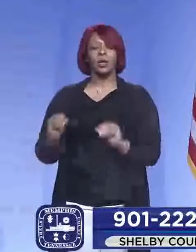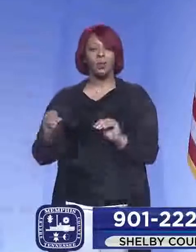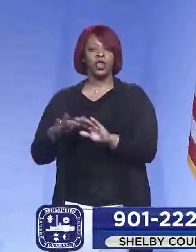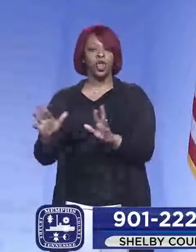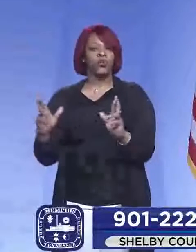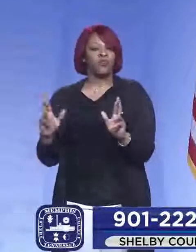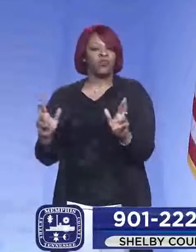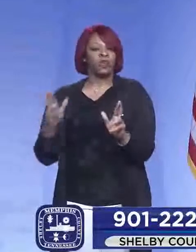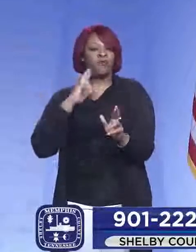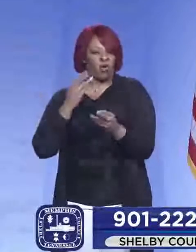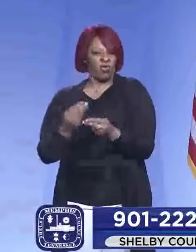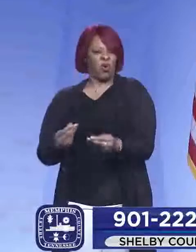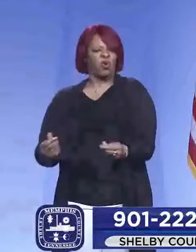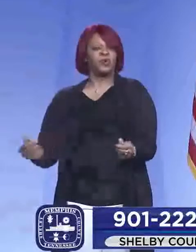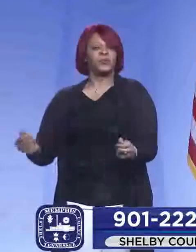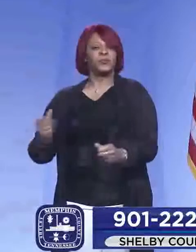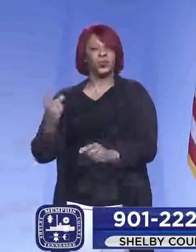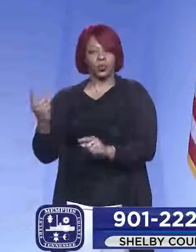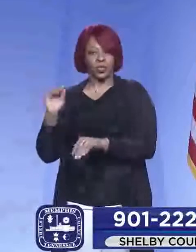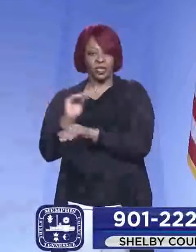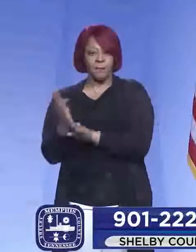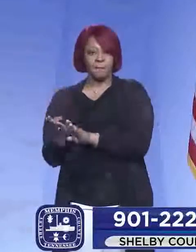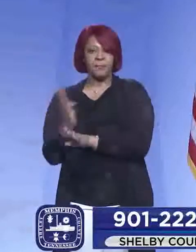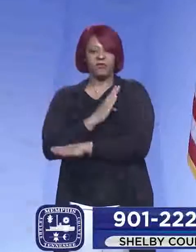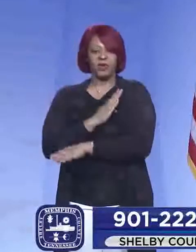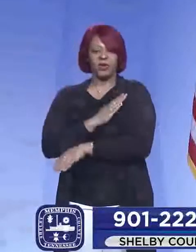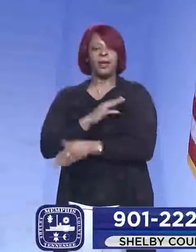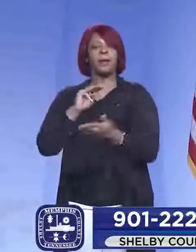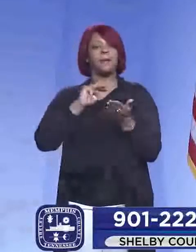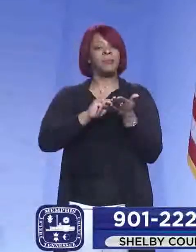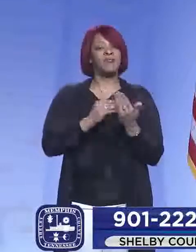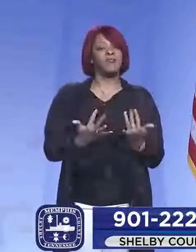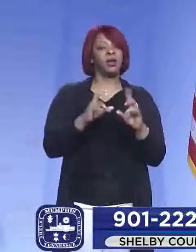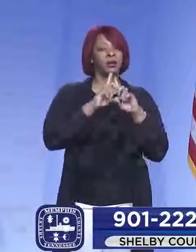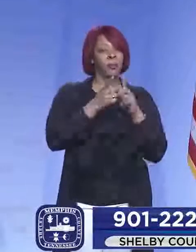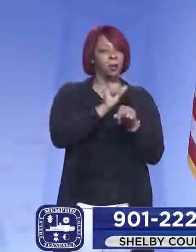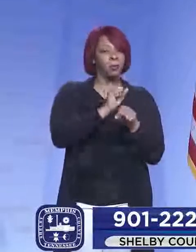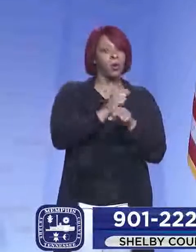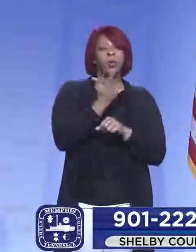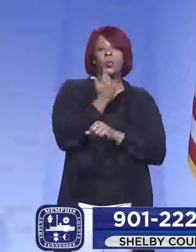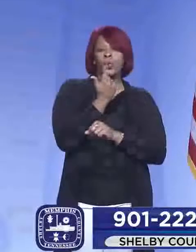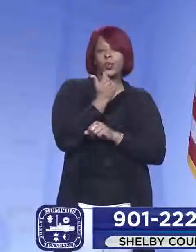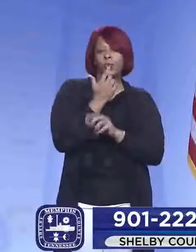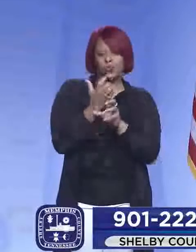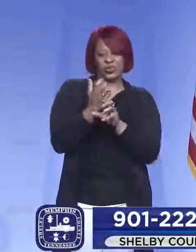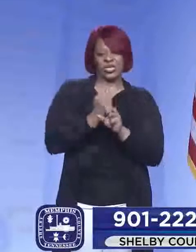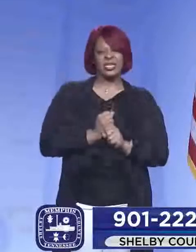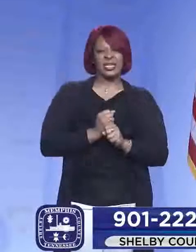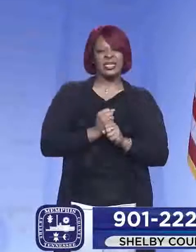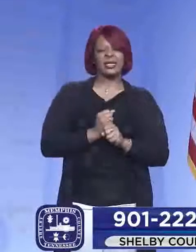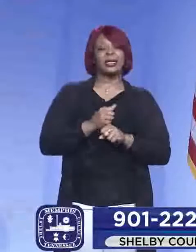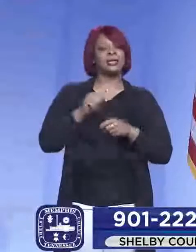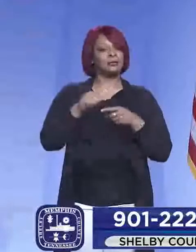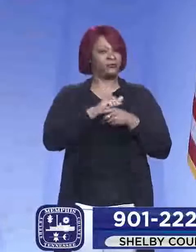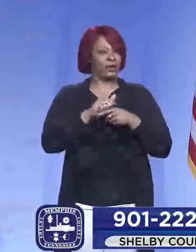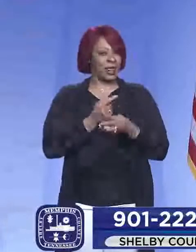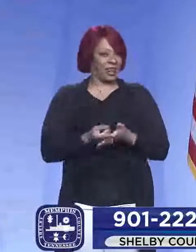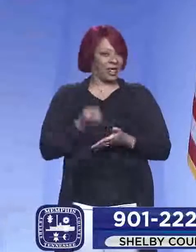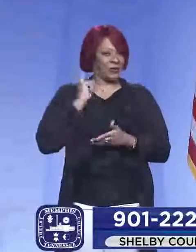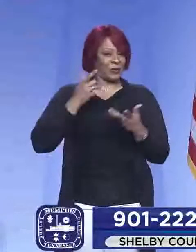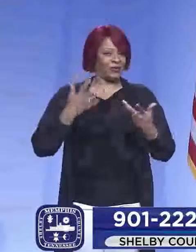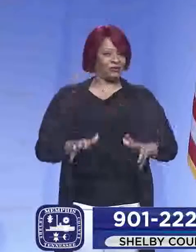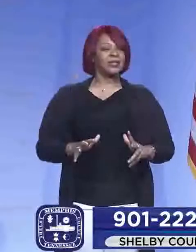refrigerator for thawing the night before and Memphis Fire Department employees who, uh, received just in time training last week.